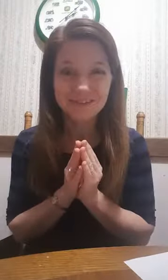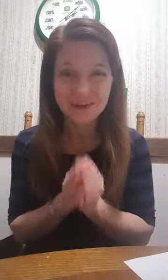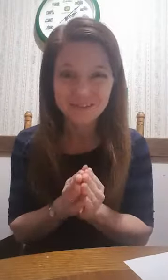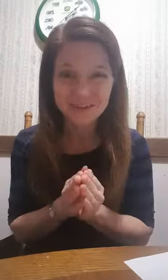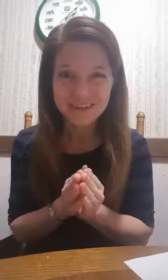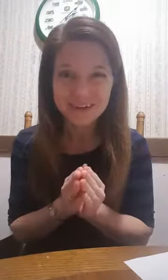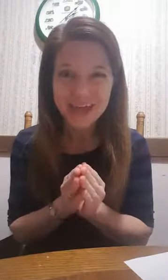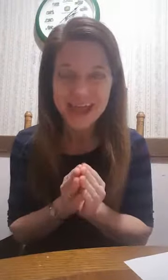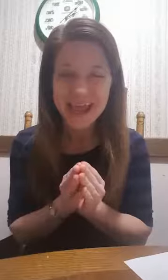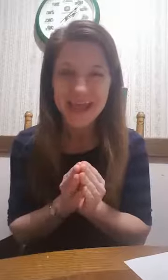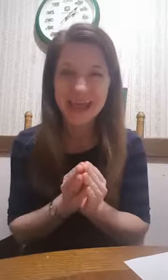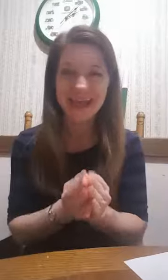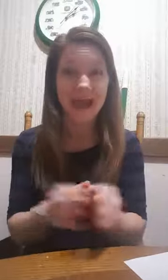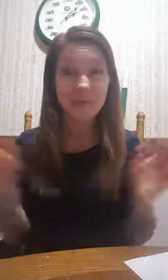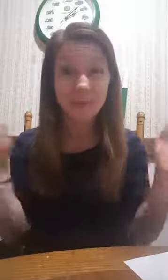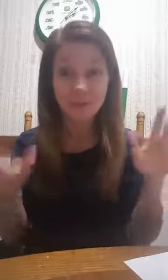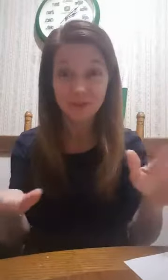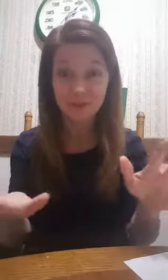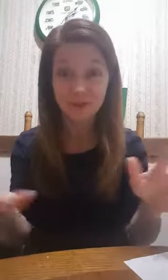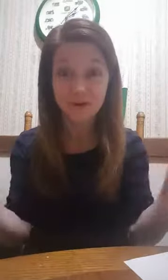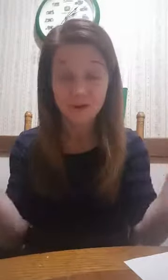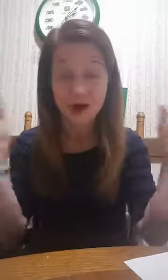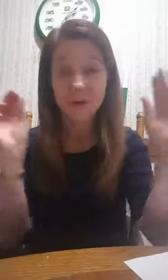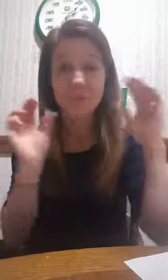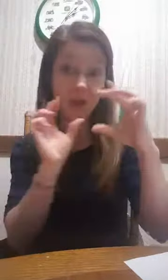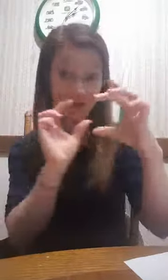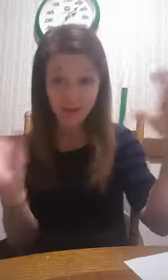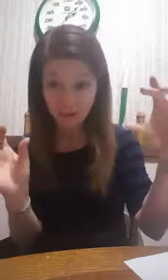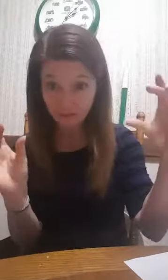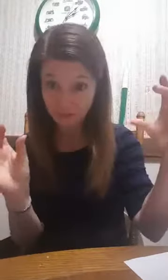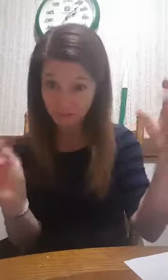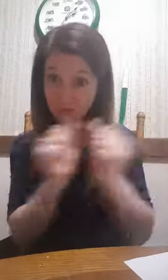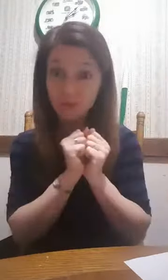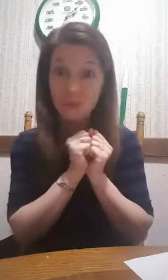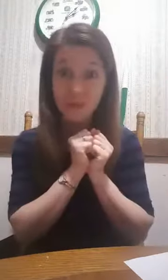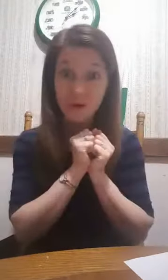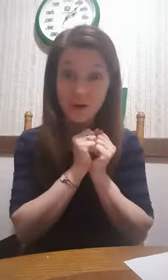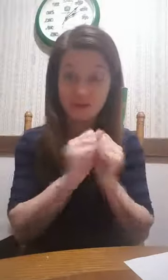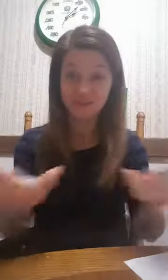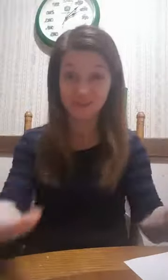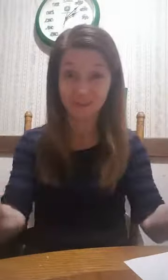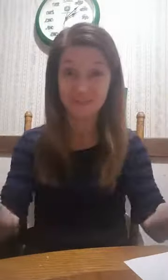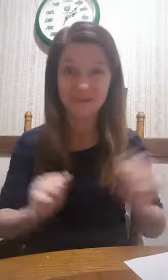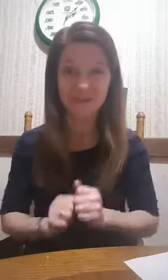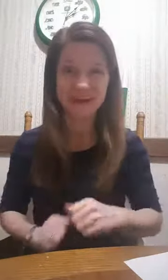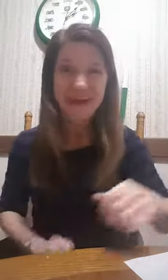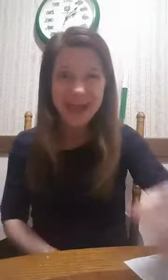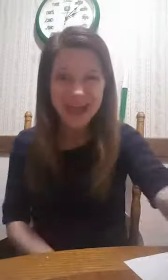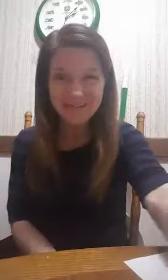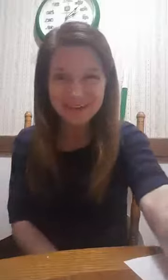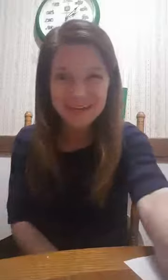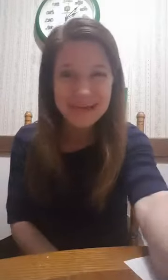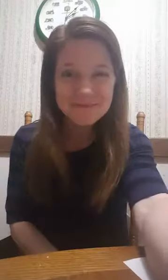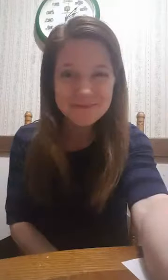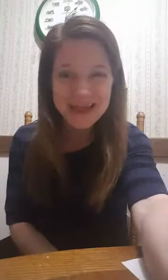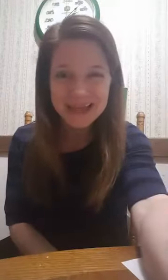so much for watching. And, I will be posting the text version of this on my blog in just a minute for you. Have a great night. Bye-bye.